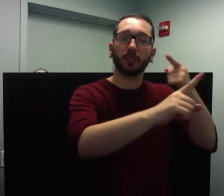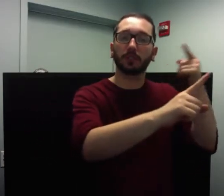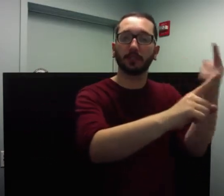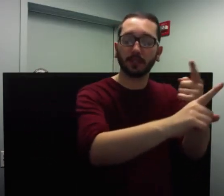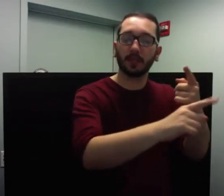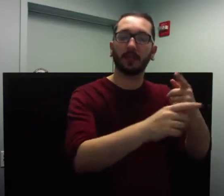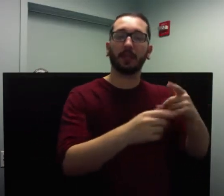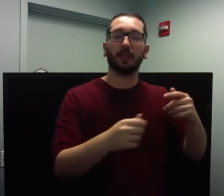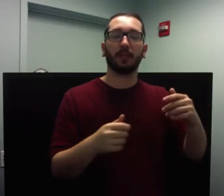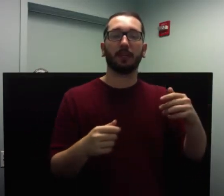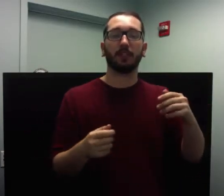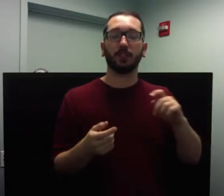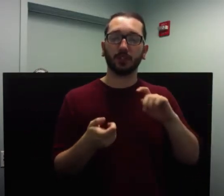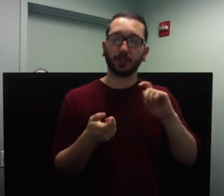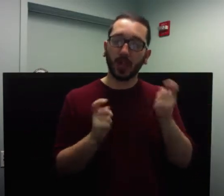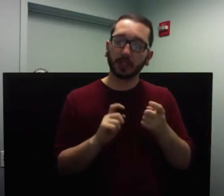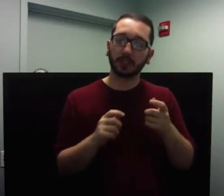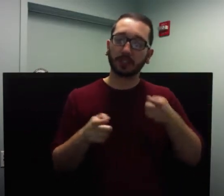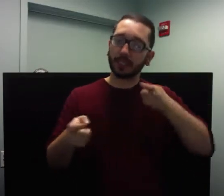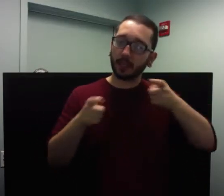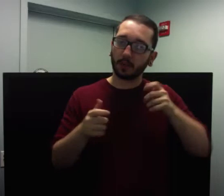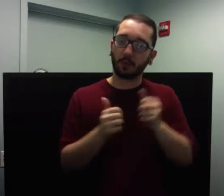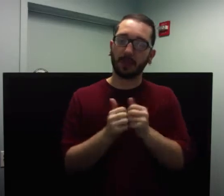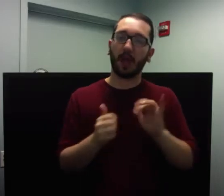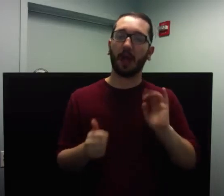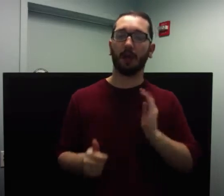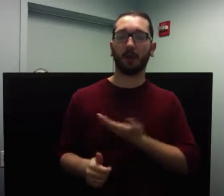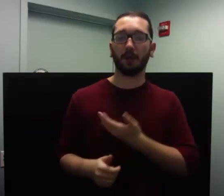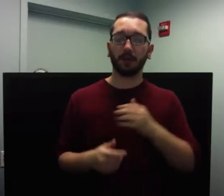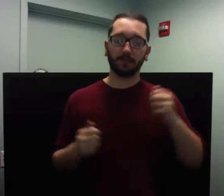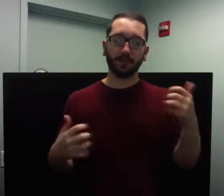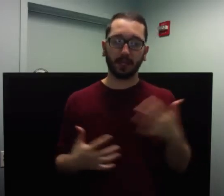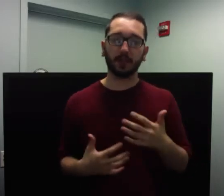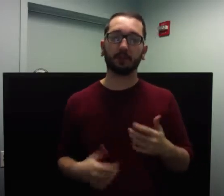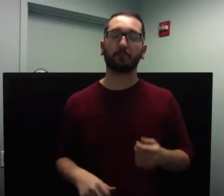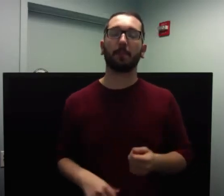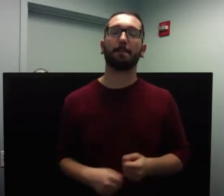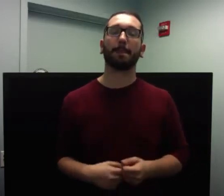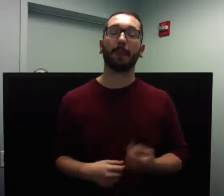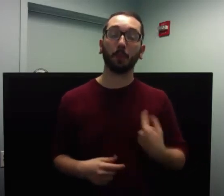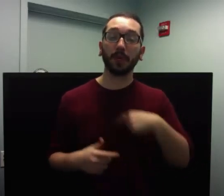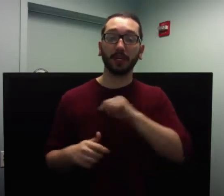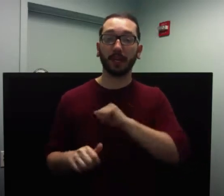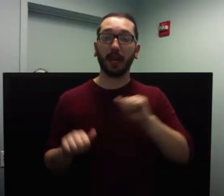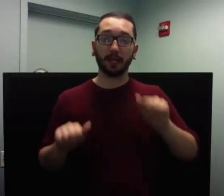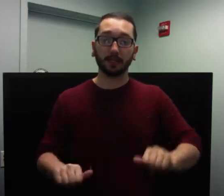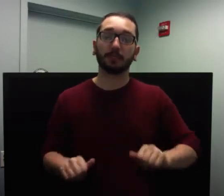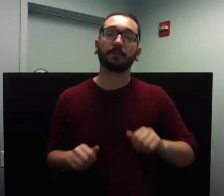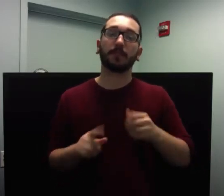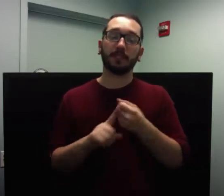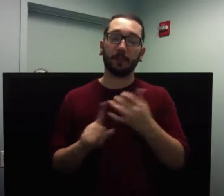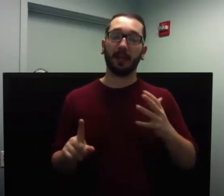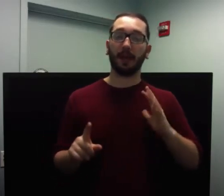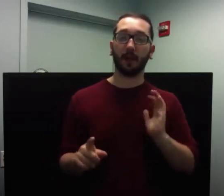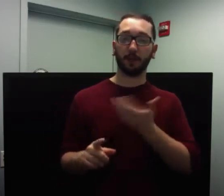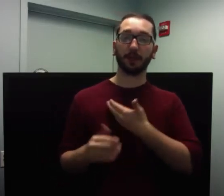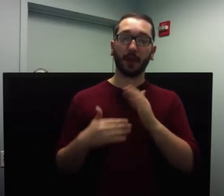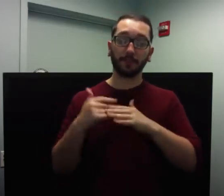forward. We can make progressive approximations towards expanding our comfort zone. You can begin